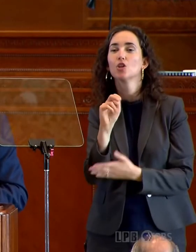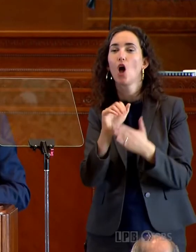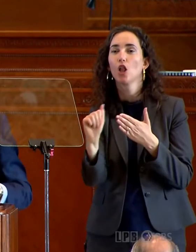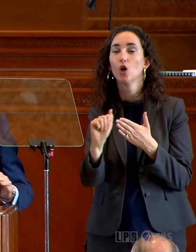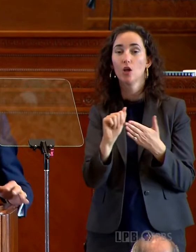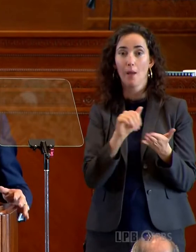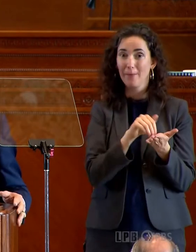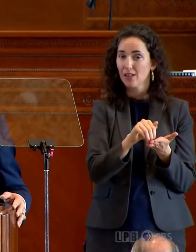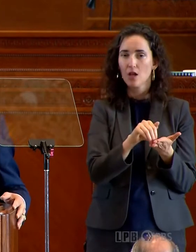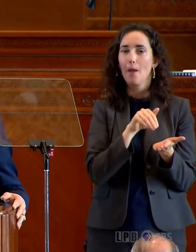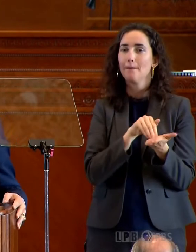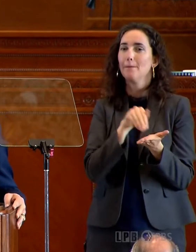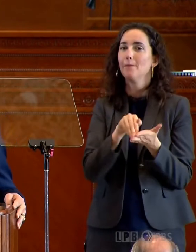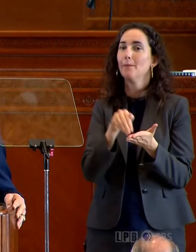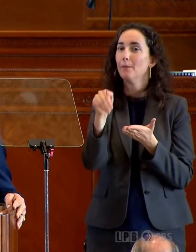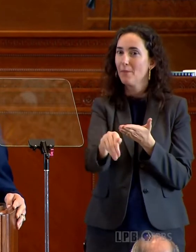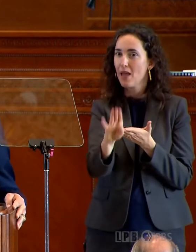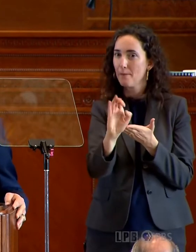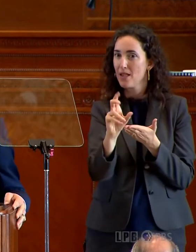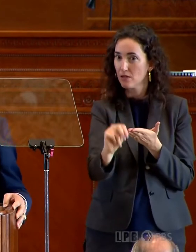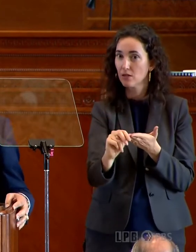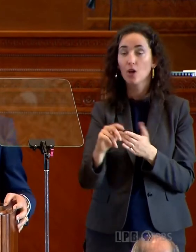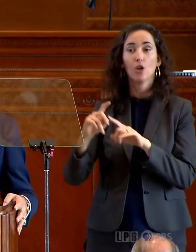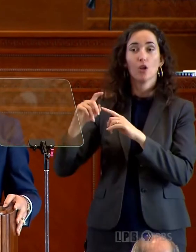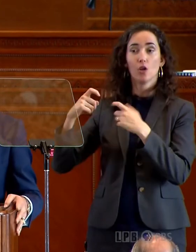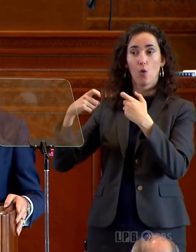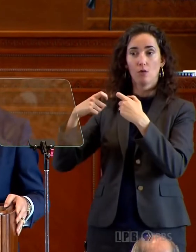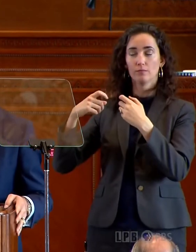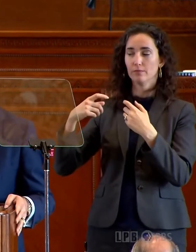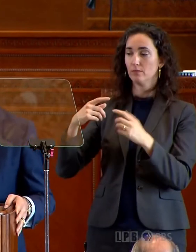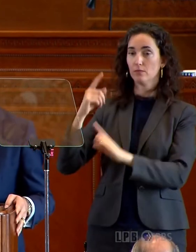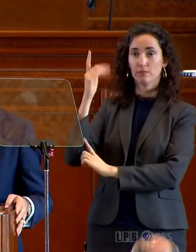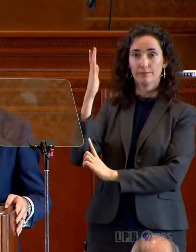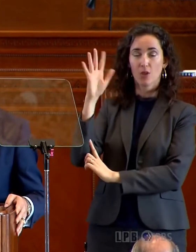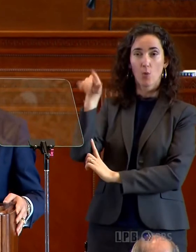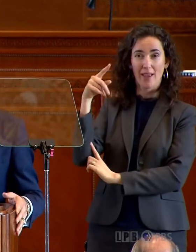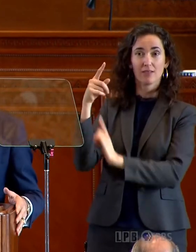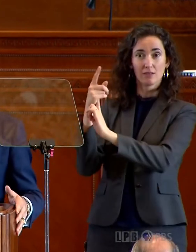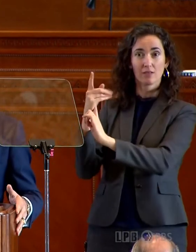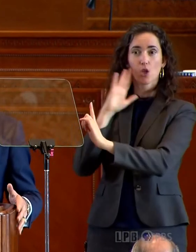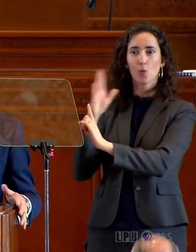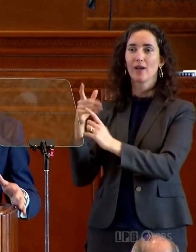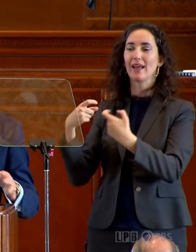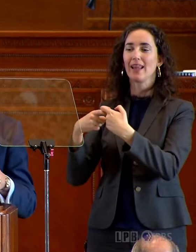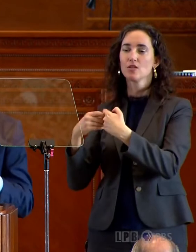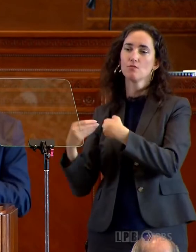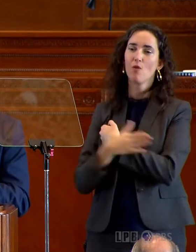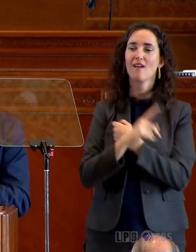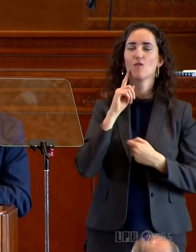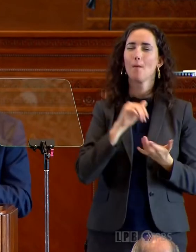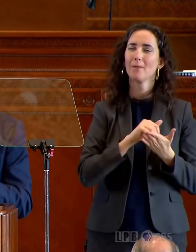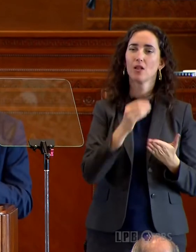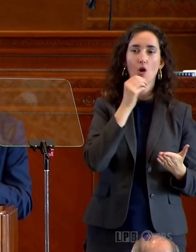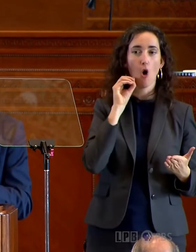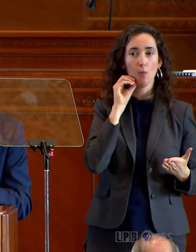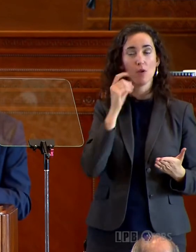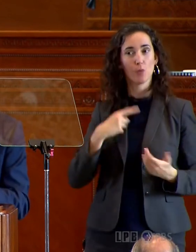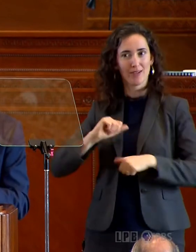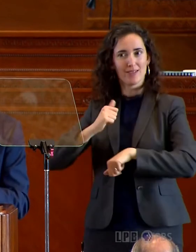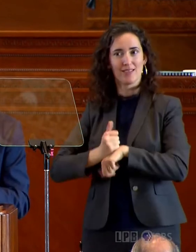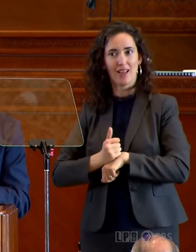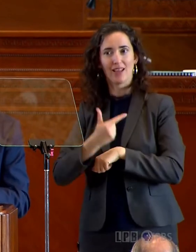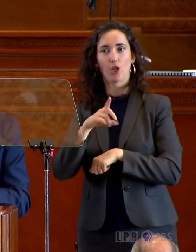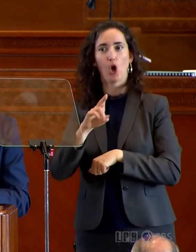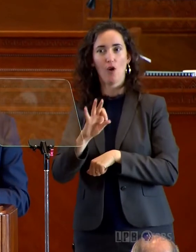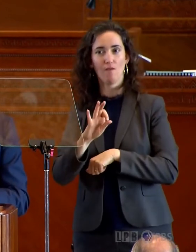It's estimated that those wind leases will power millions of homes. We're scheduled to have the first-ever wind lease sale in the Gulf